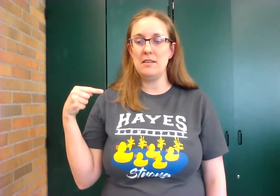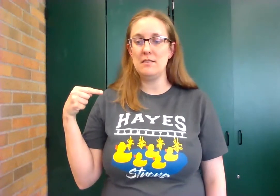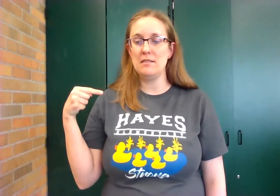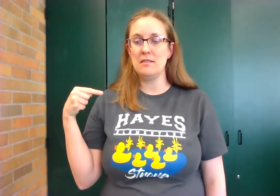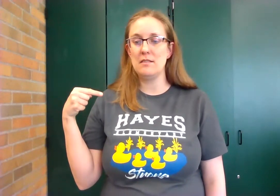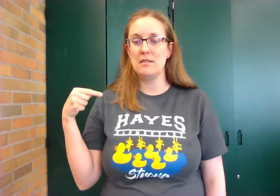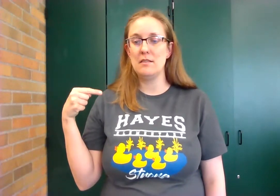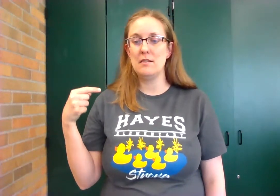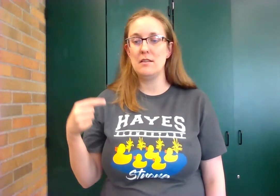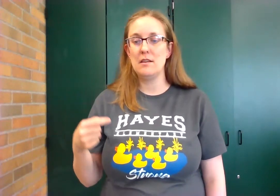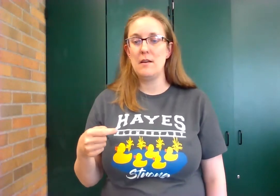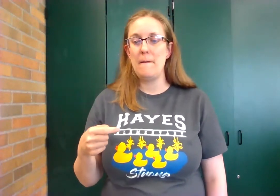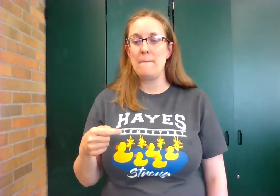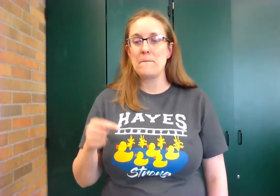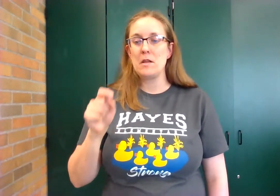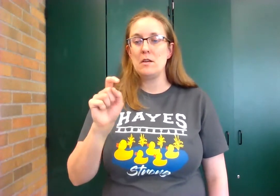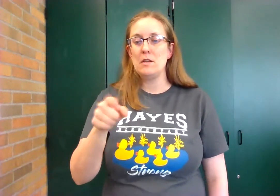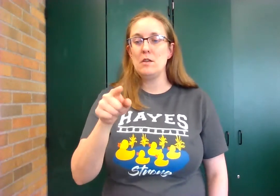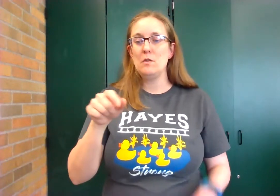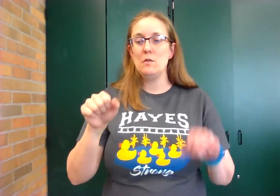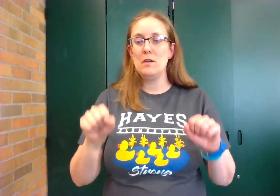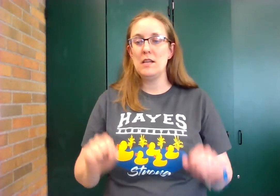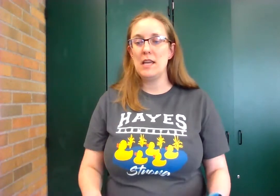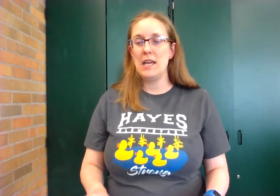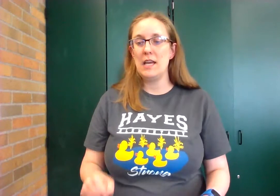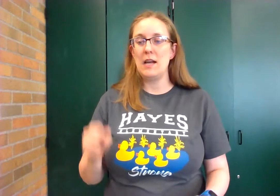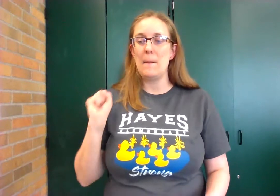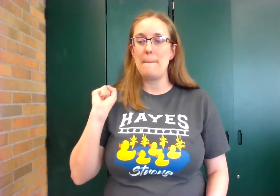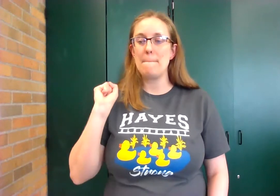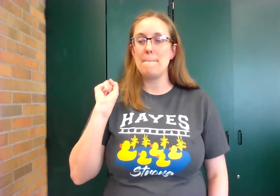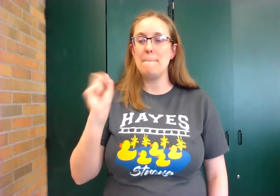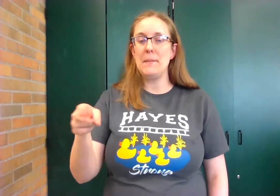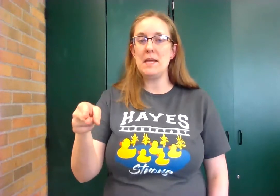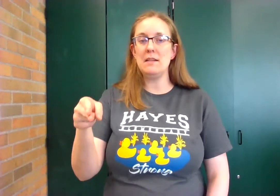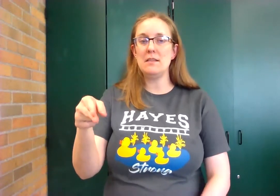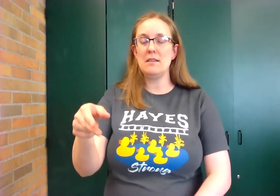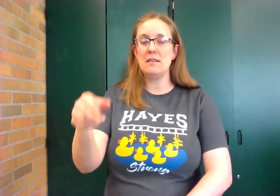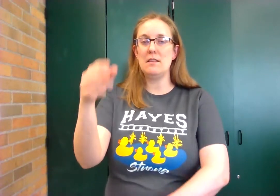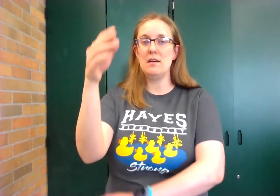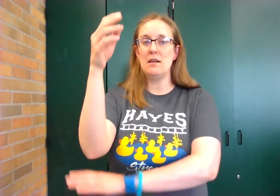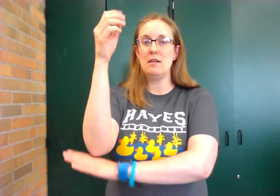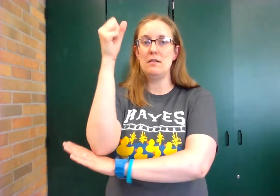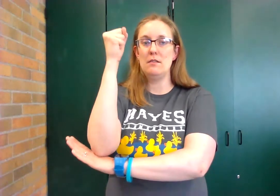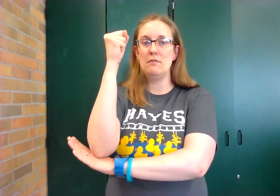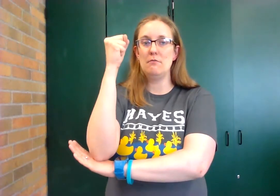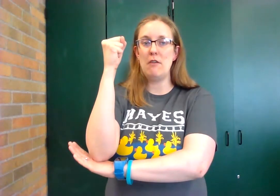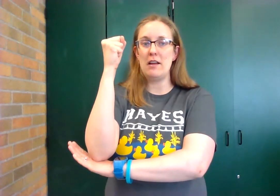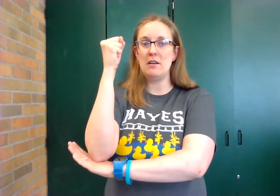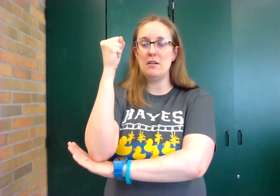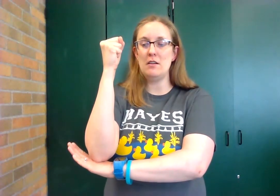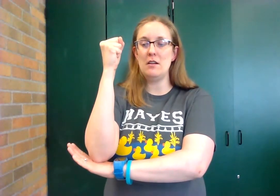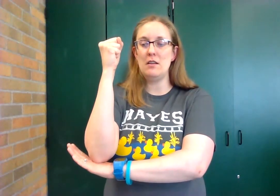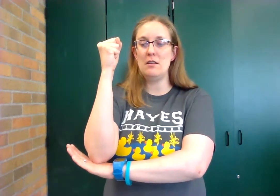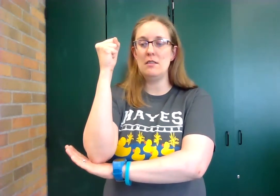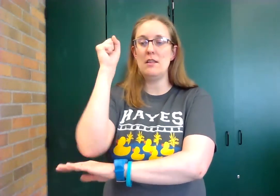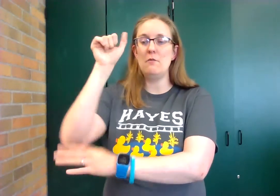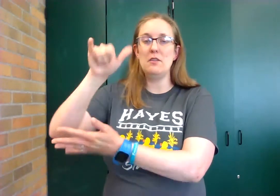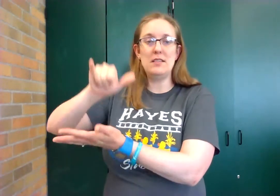you can beat the record that was